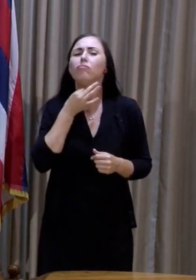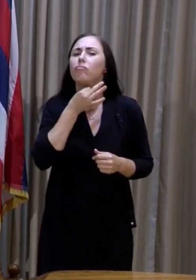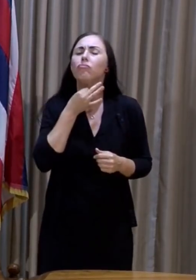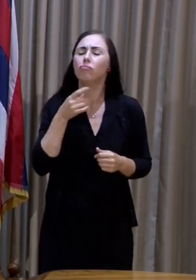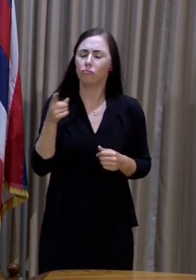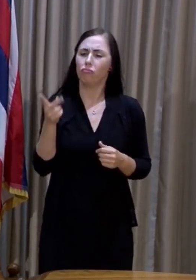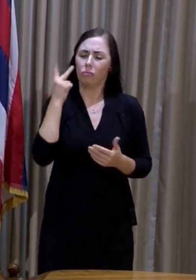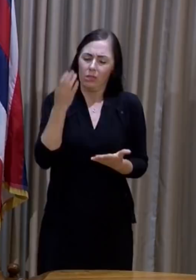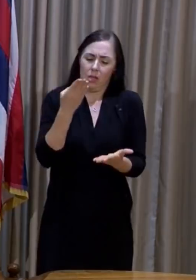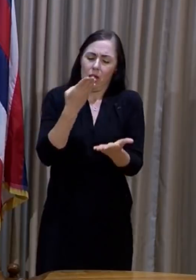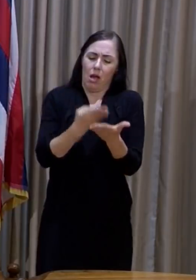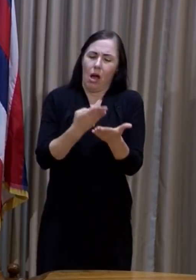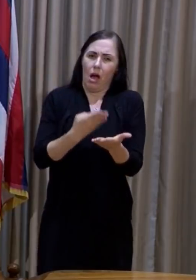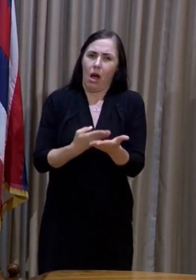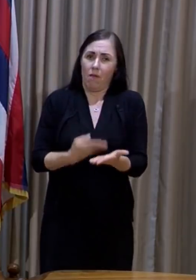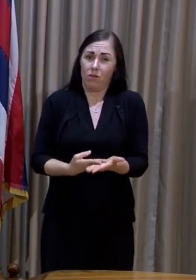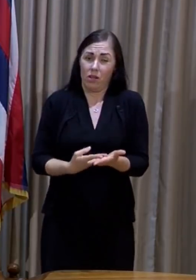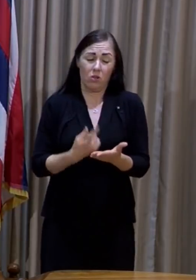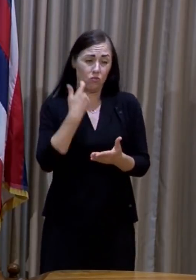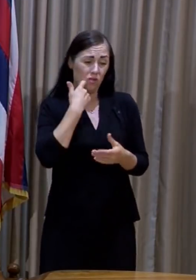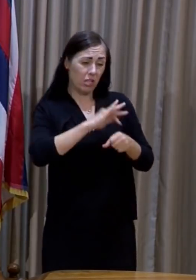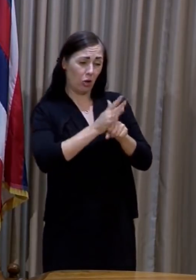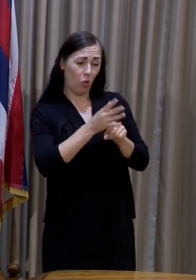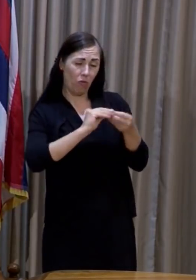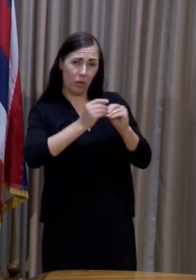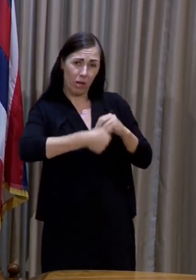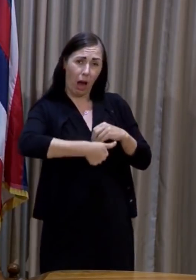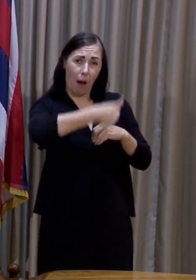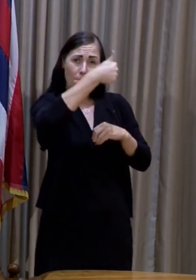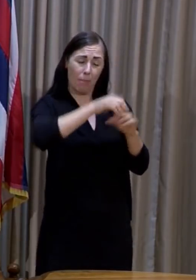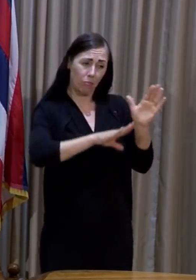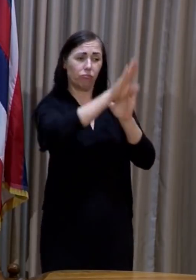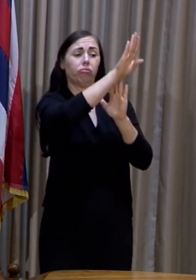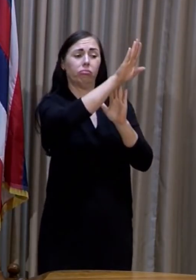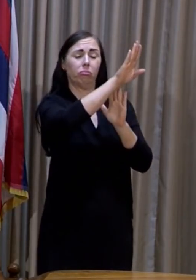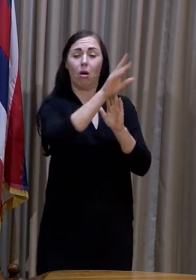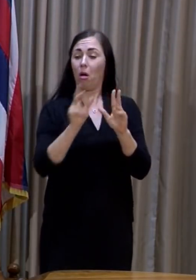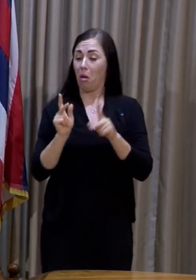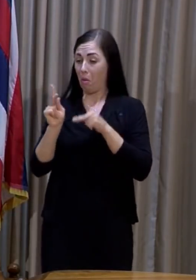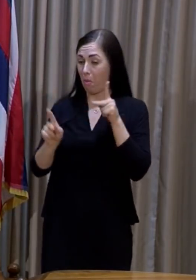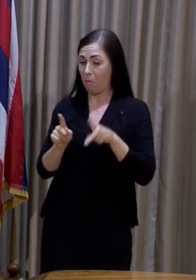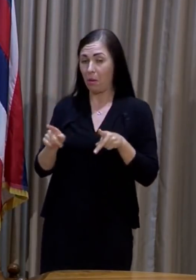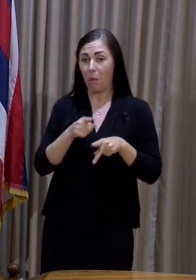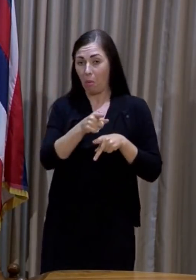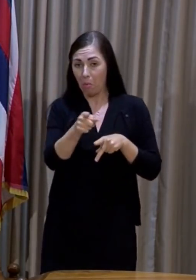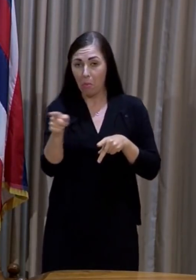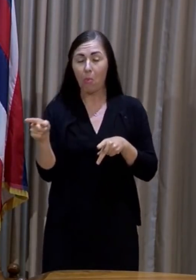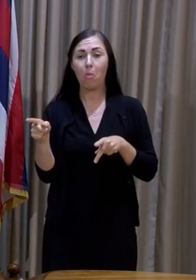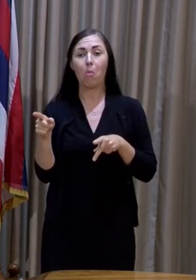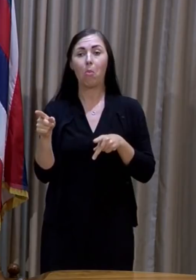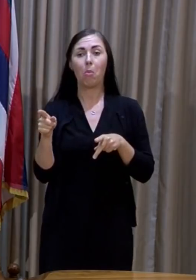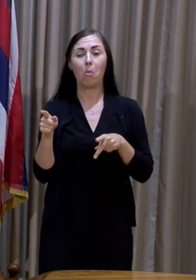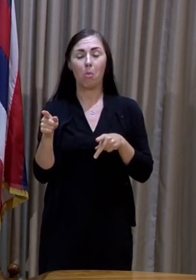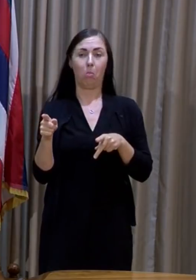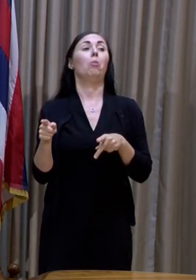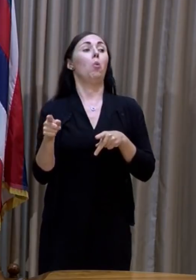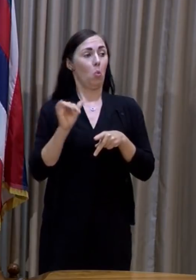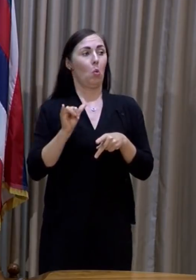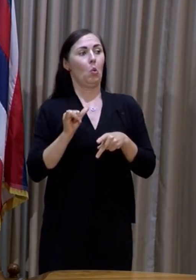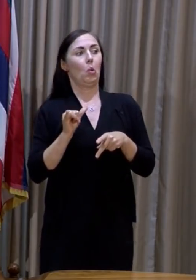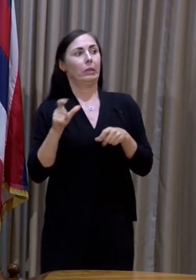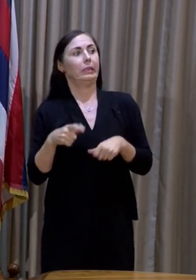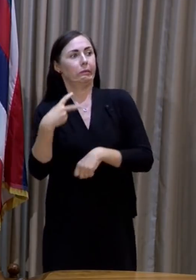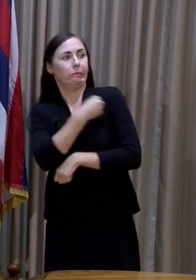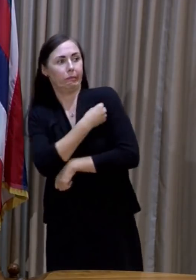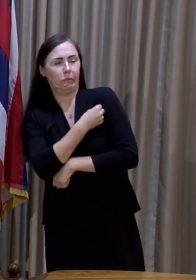that this recent spike in cases has made people more likely or encouraged people to get vaccines?